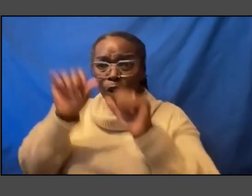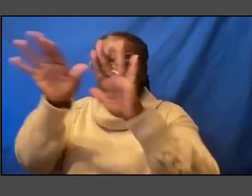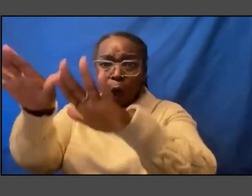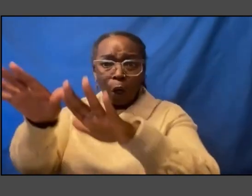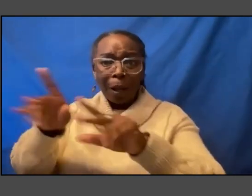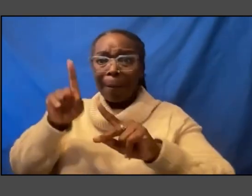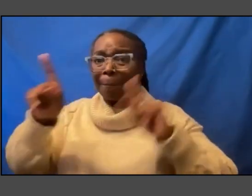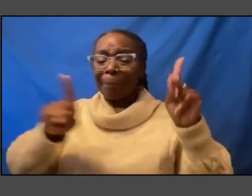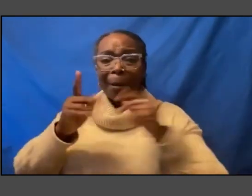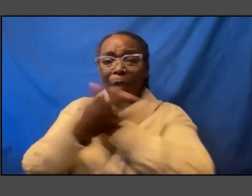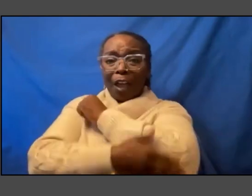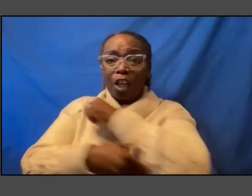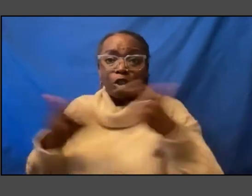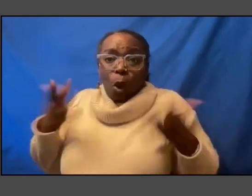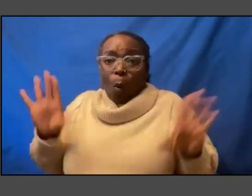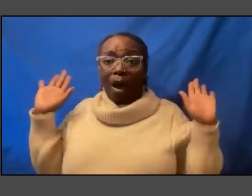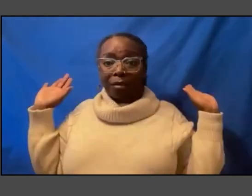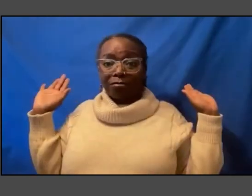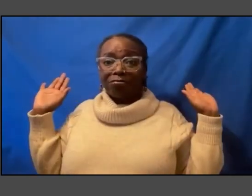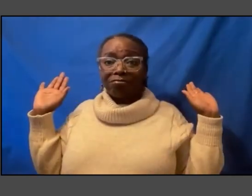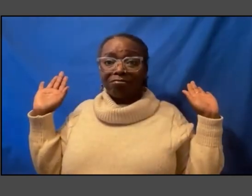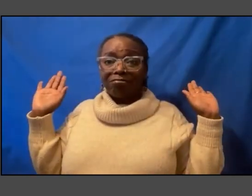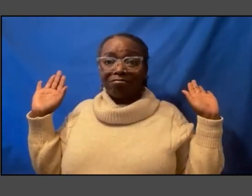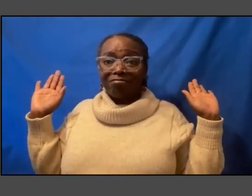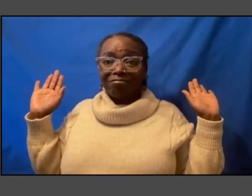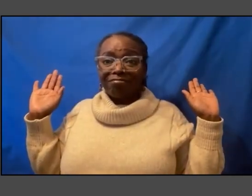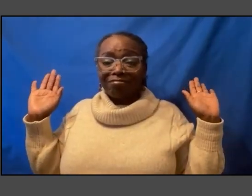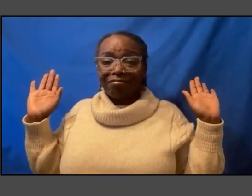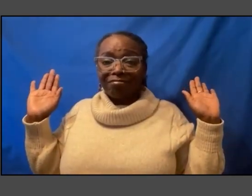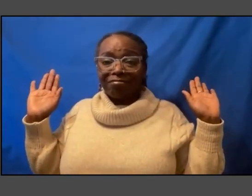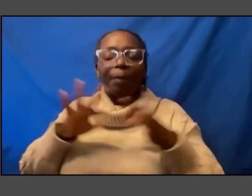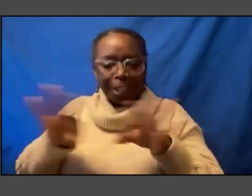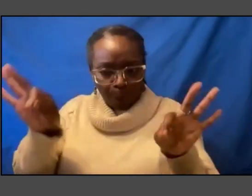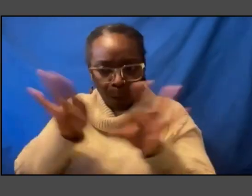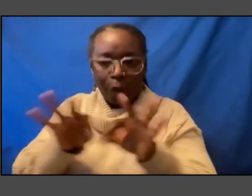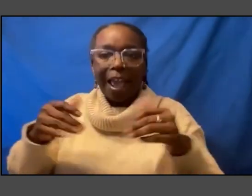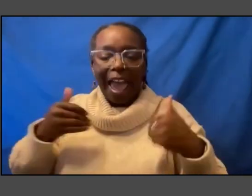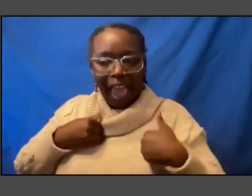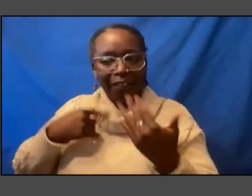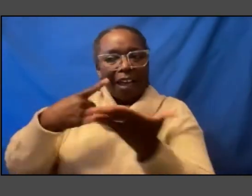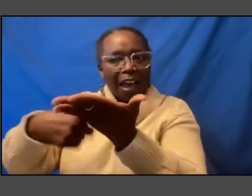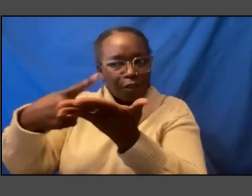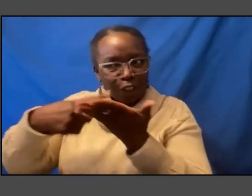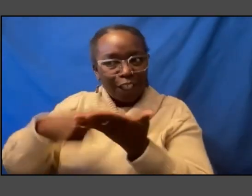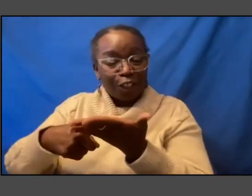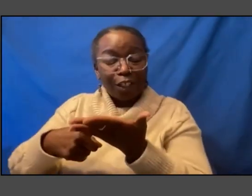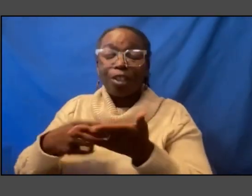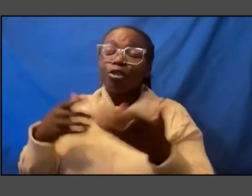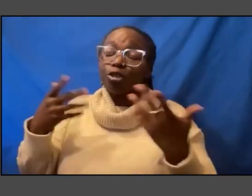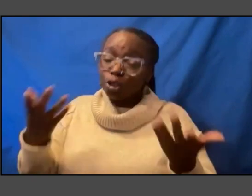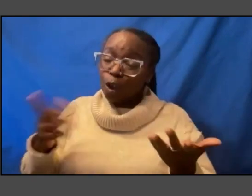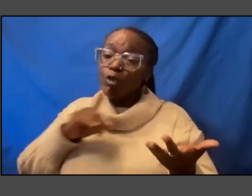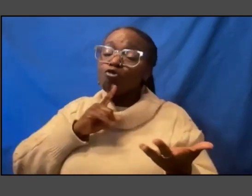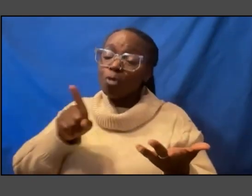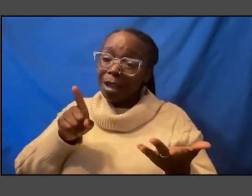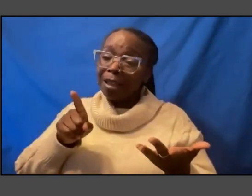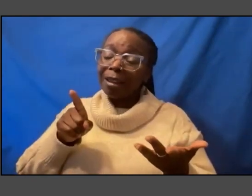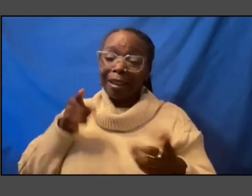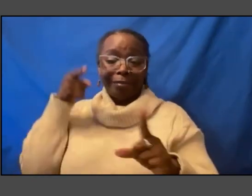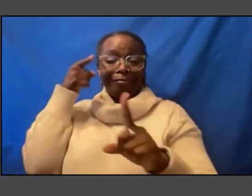it but it's also important to have the conversation so for me this is really about my belief that the smithsonian